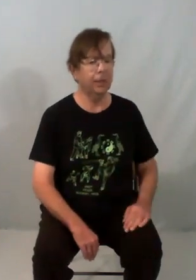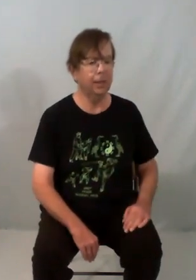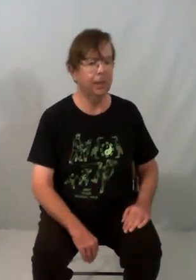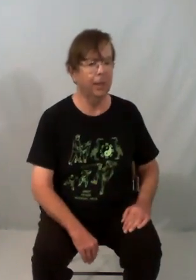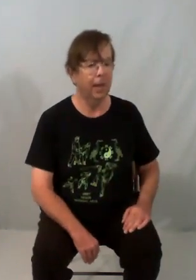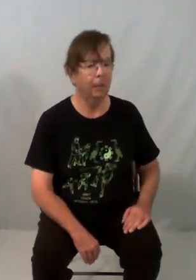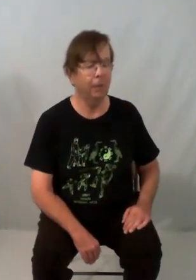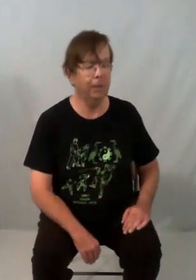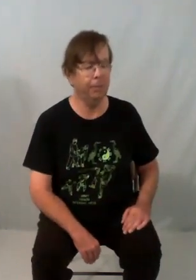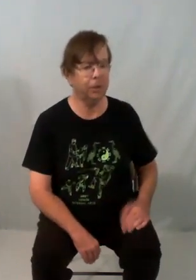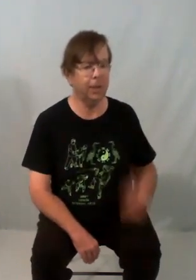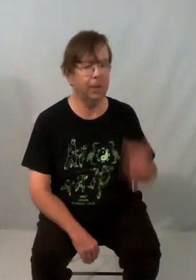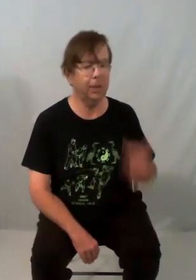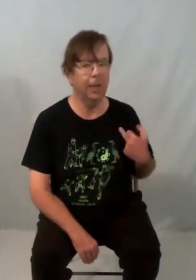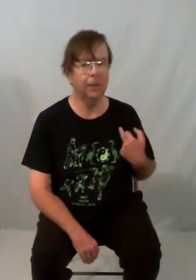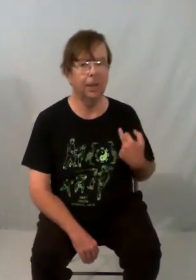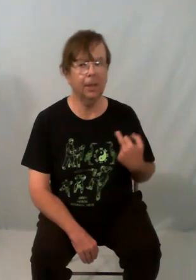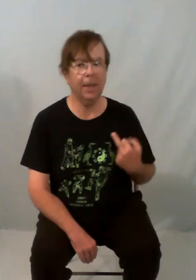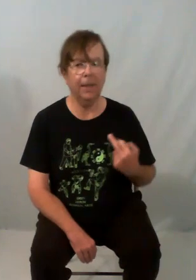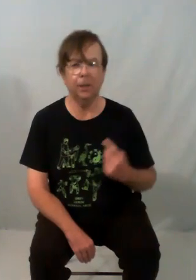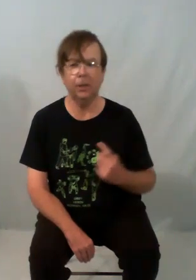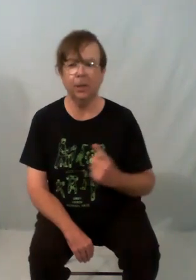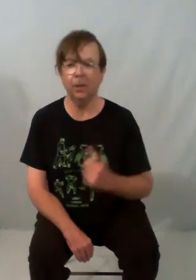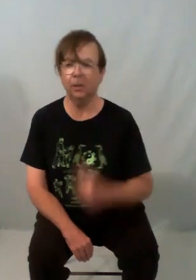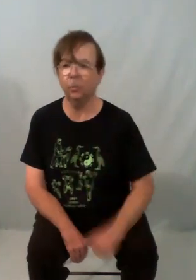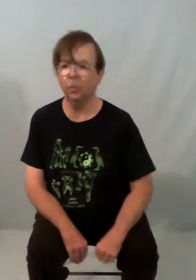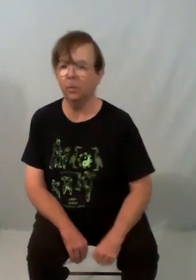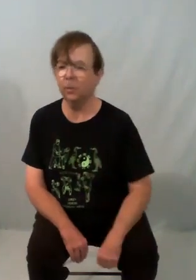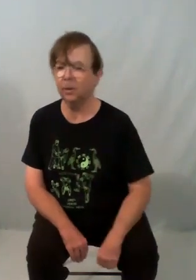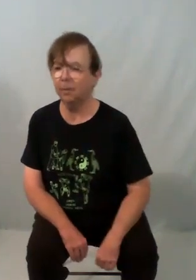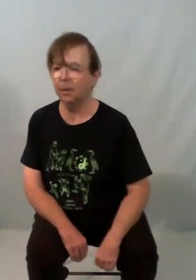and when you've pushed in turn again, so you turn towards the foot